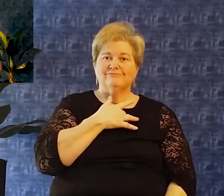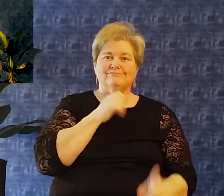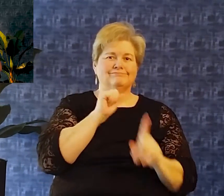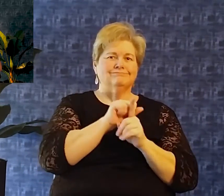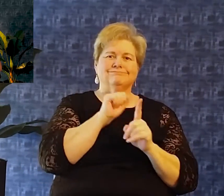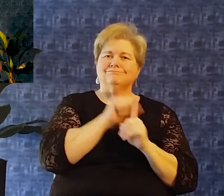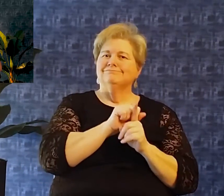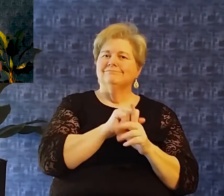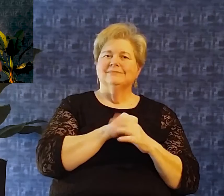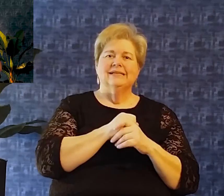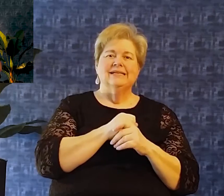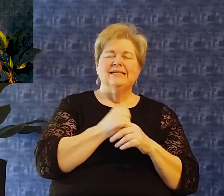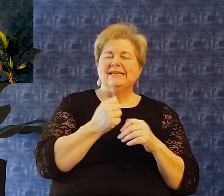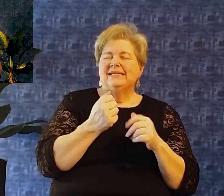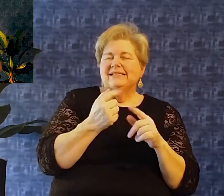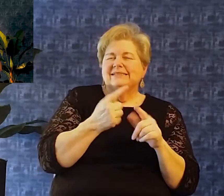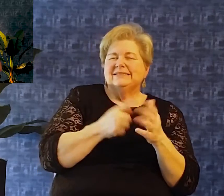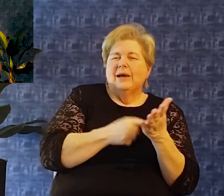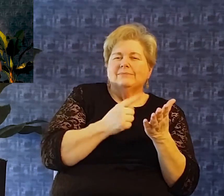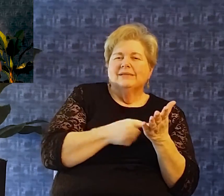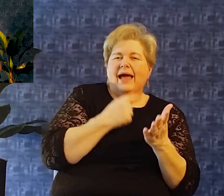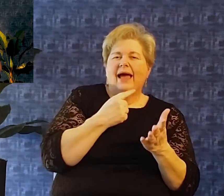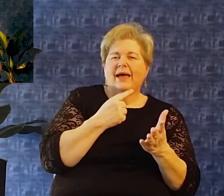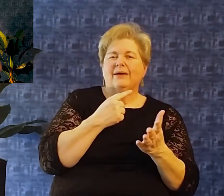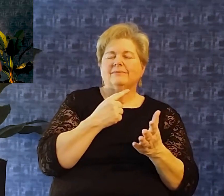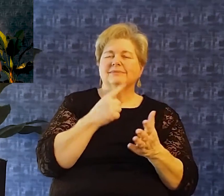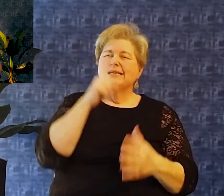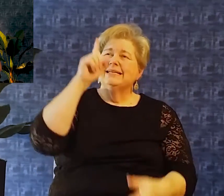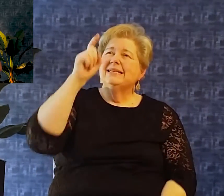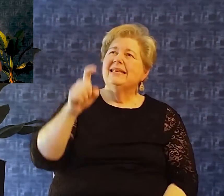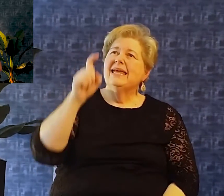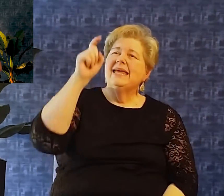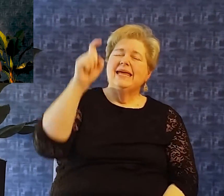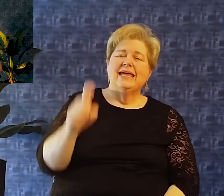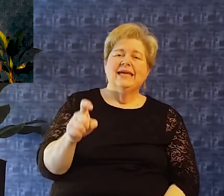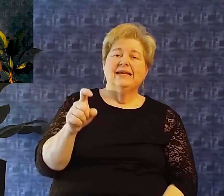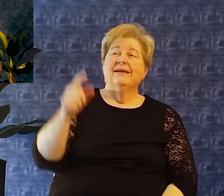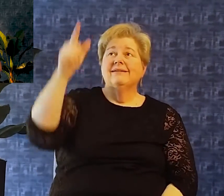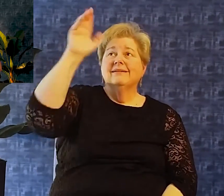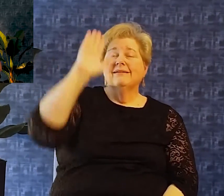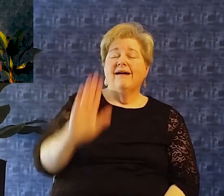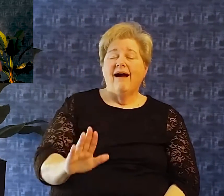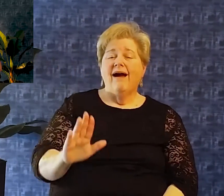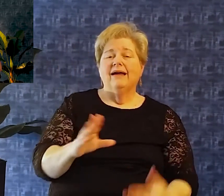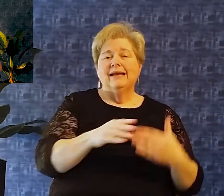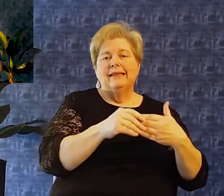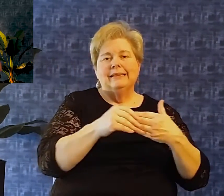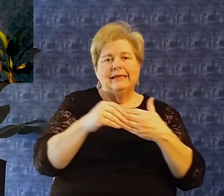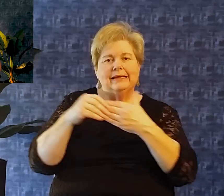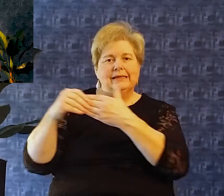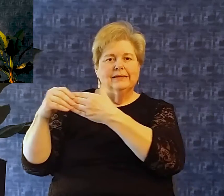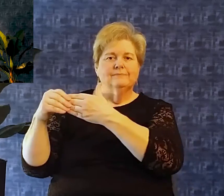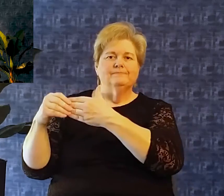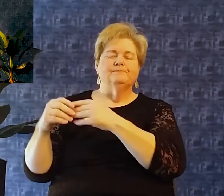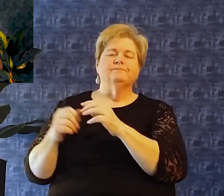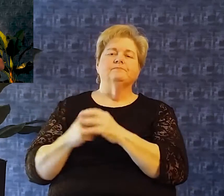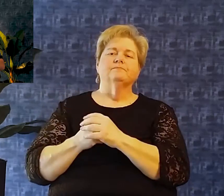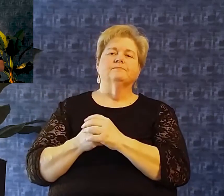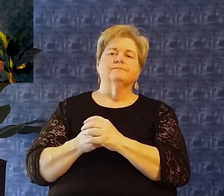his heart was fickle And that there were times that he was in need of god redirecting him